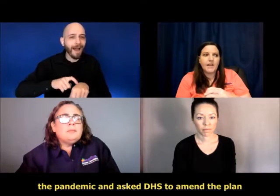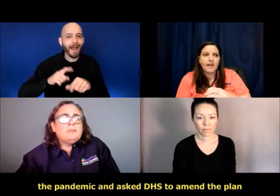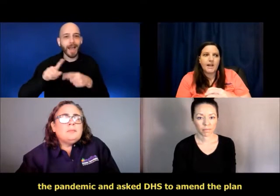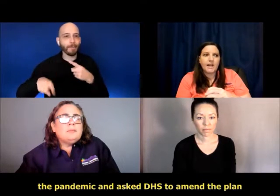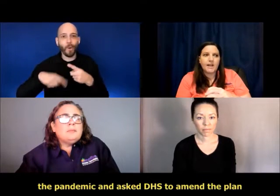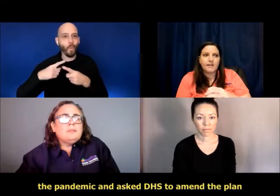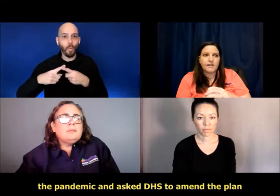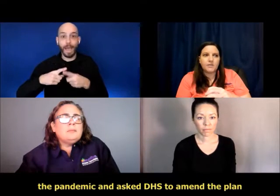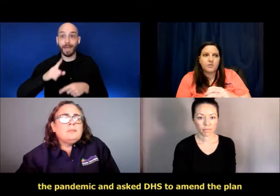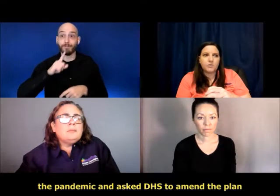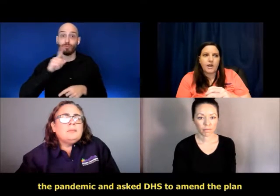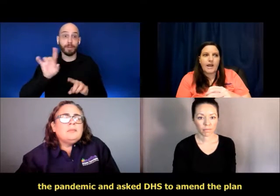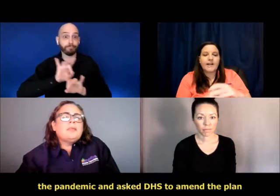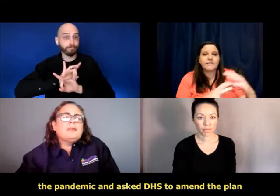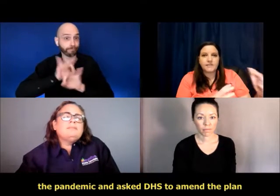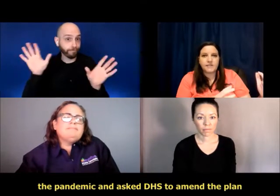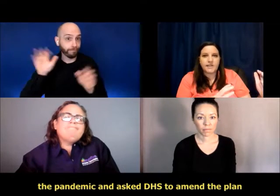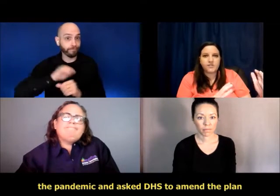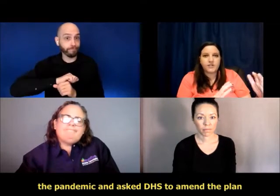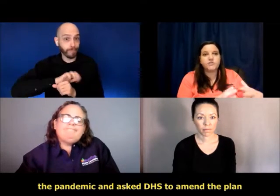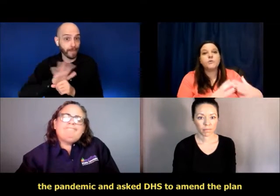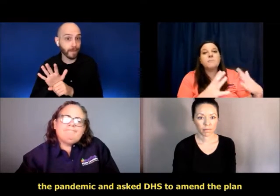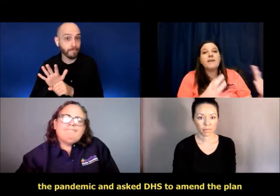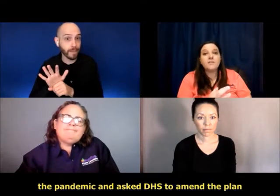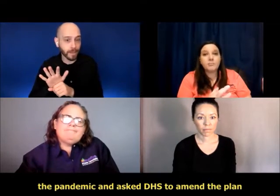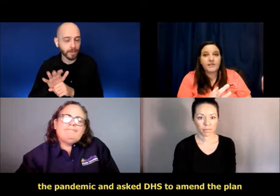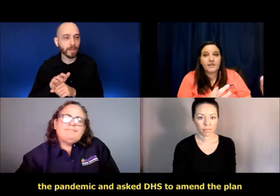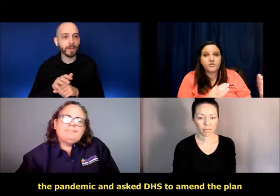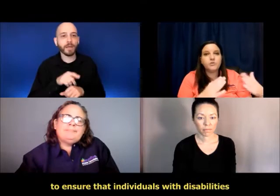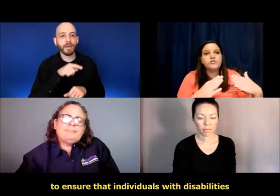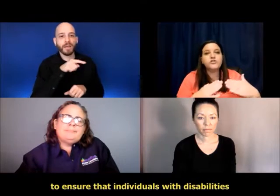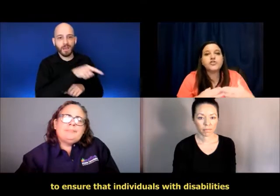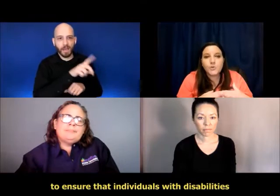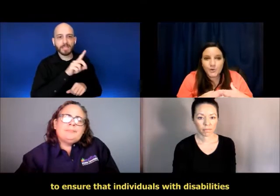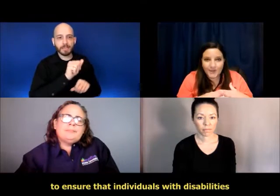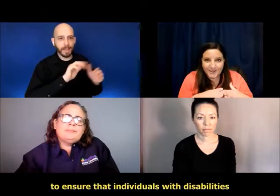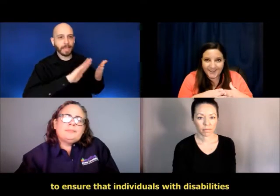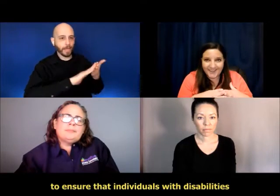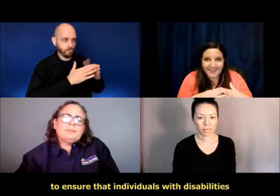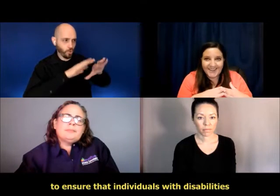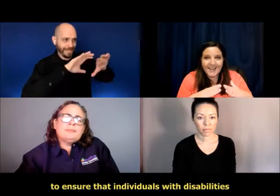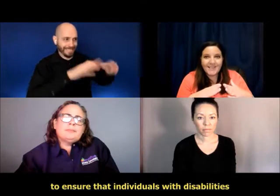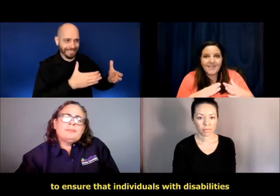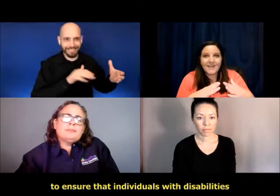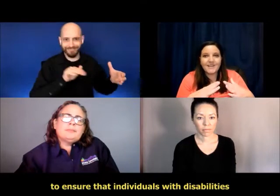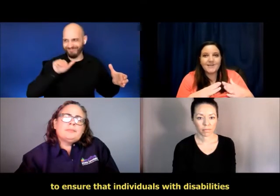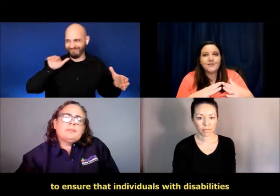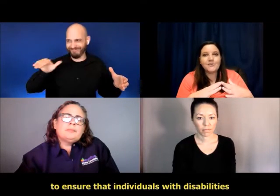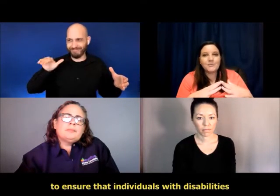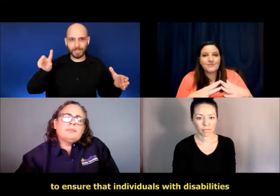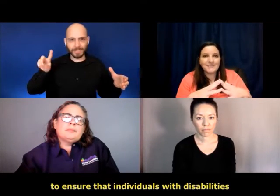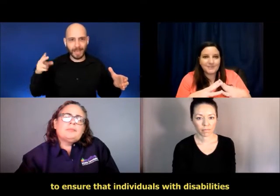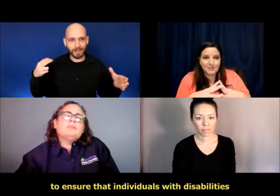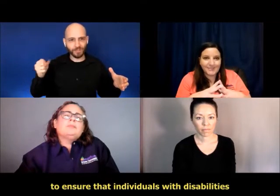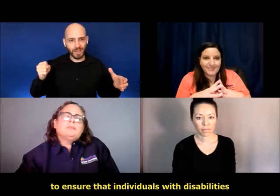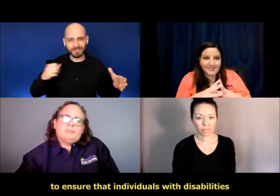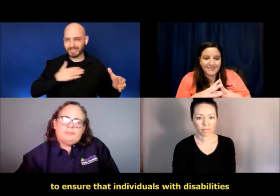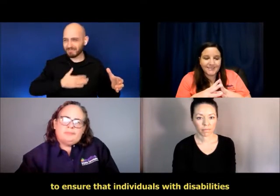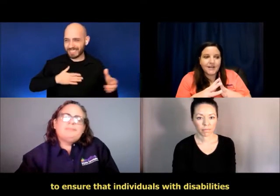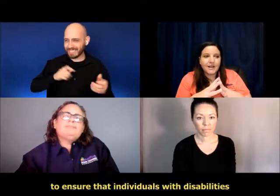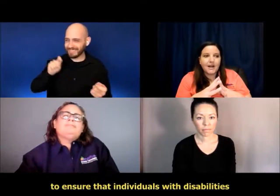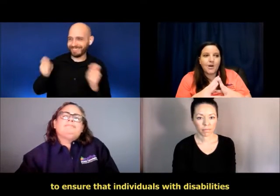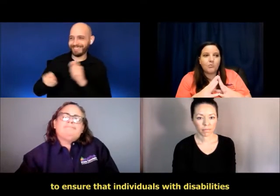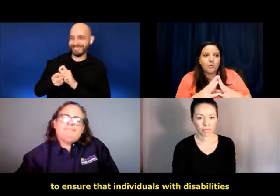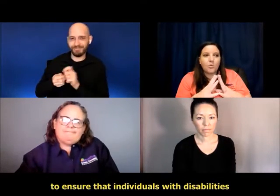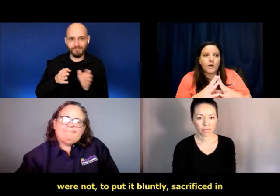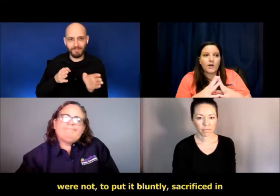and asked DHS to amend the plan to ensure that individuals with disabilities,